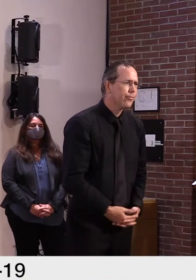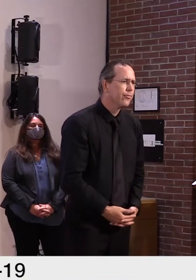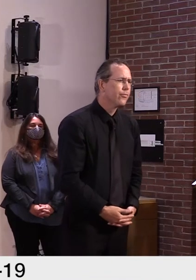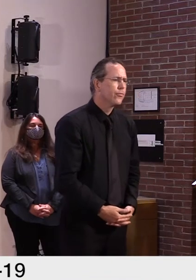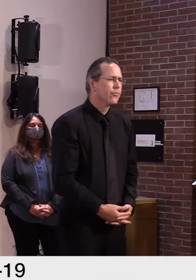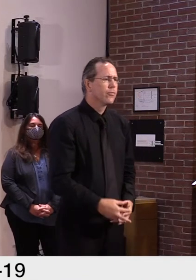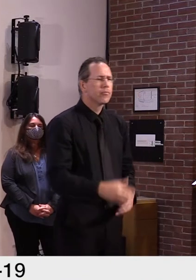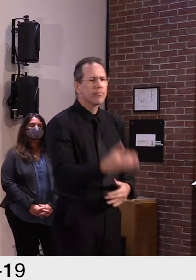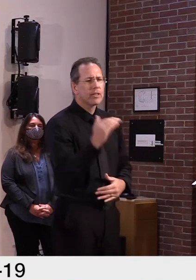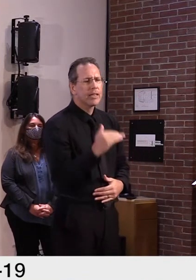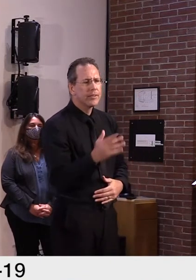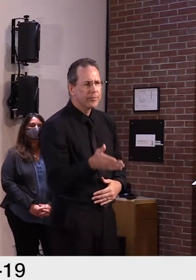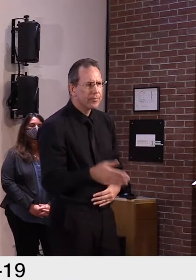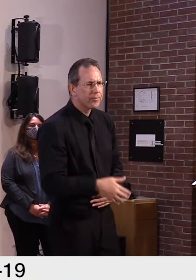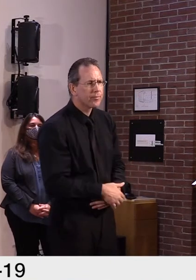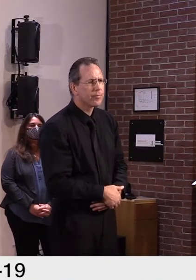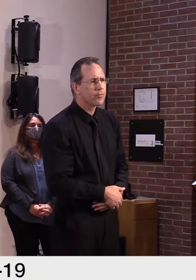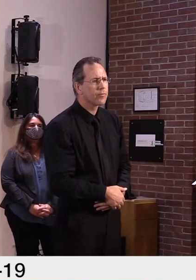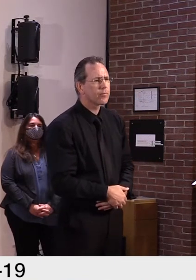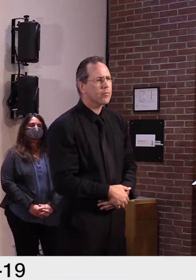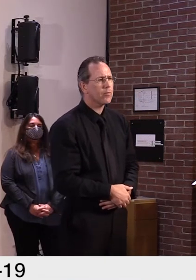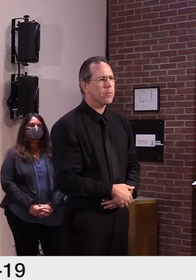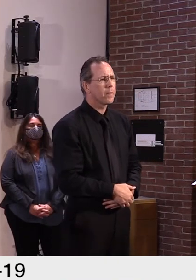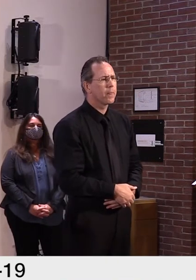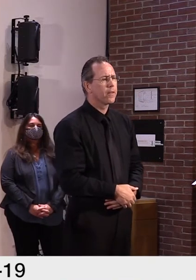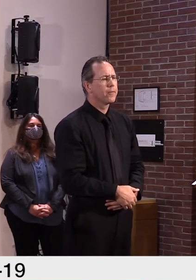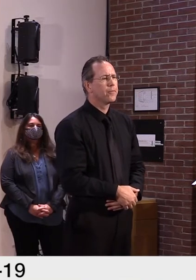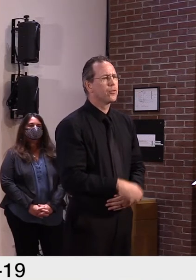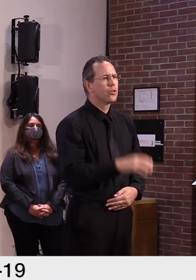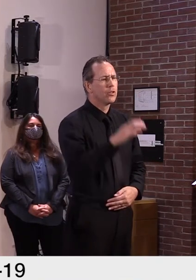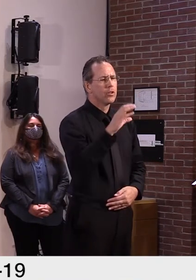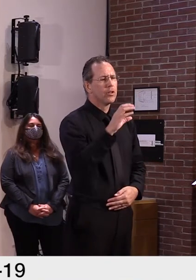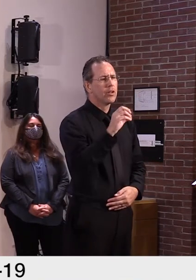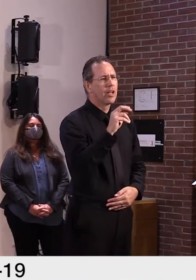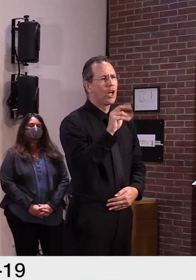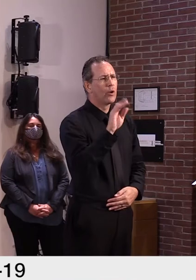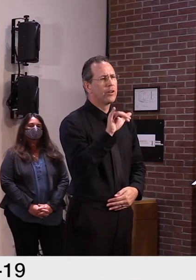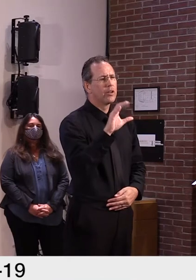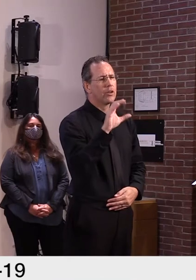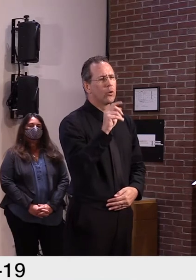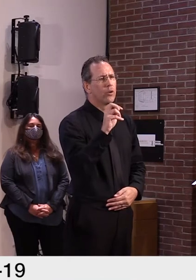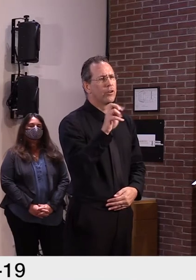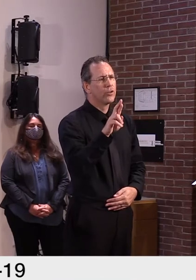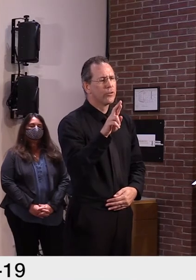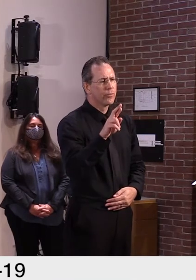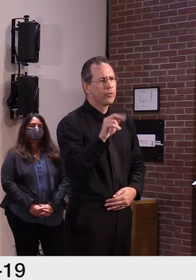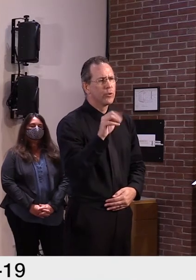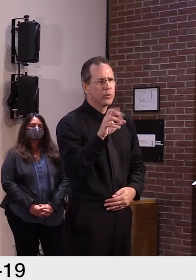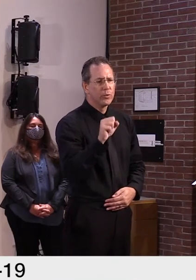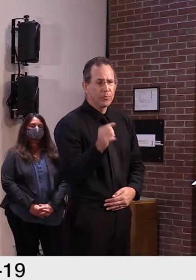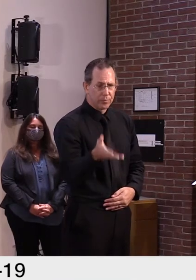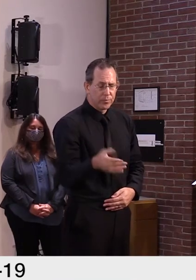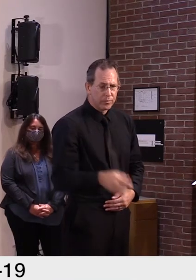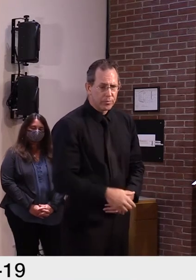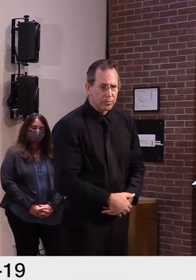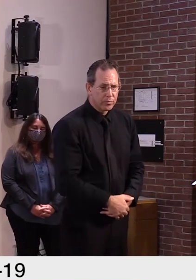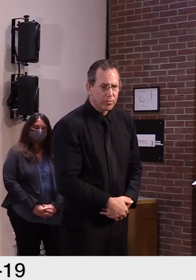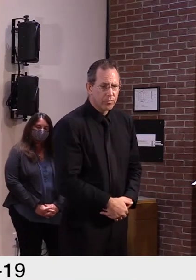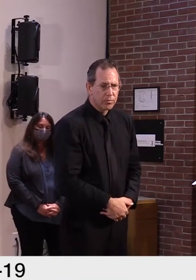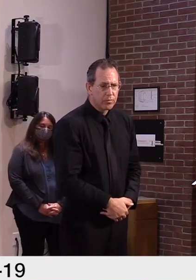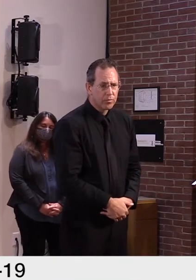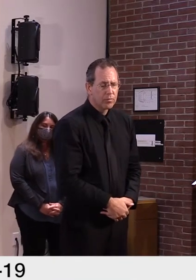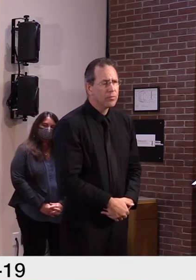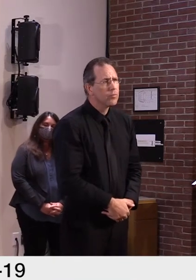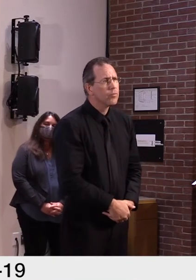Good afternoon, Governor. Um, I wanted to ask a quick follow-up in regards to my doctor's question on, um, uh,